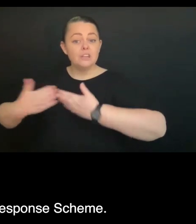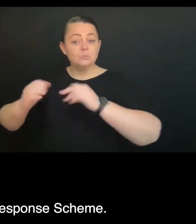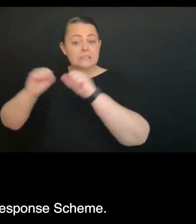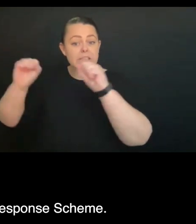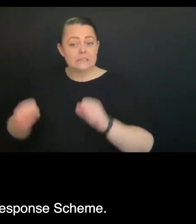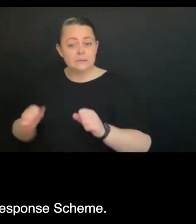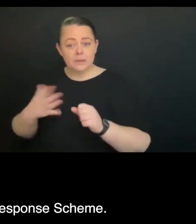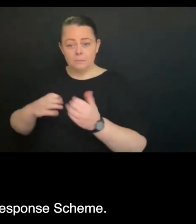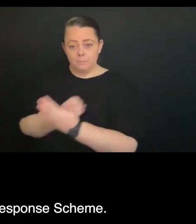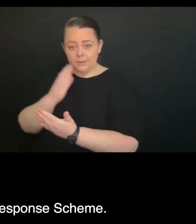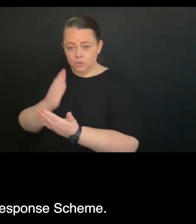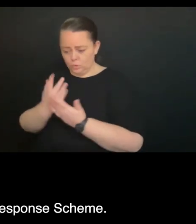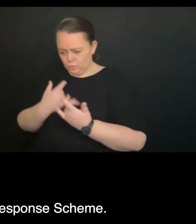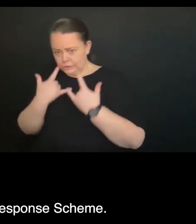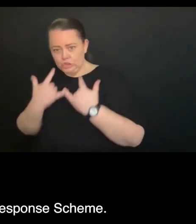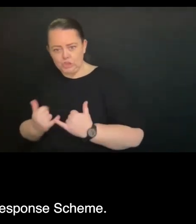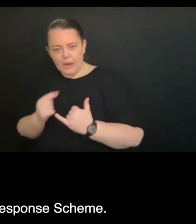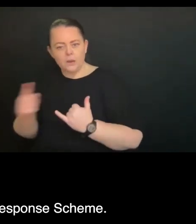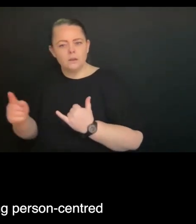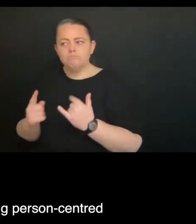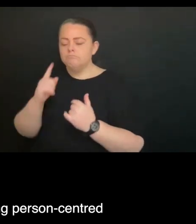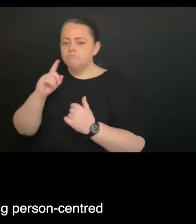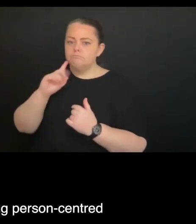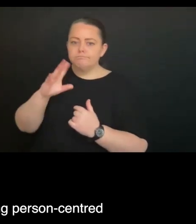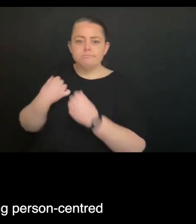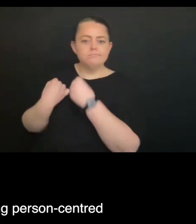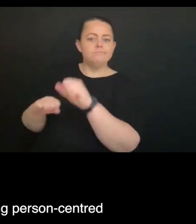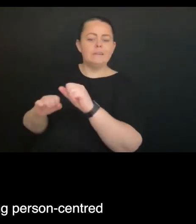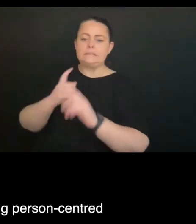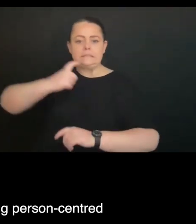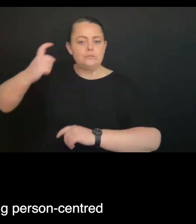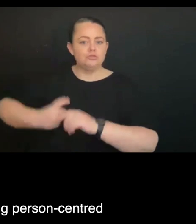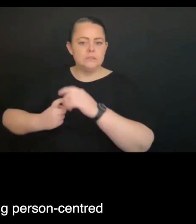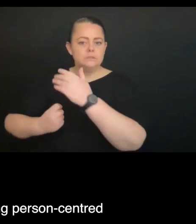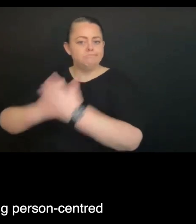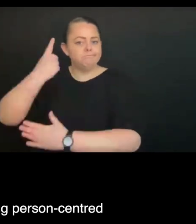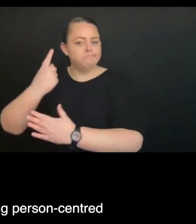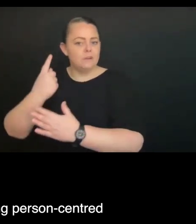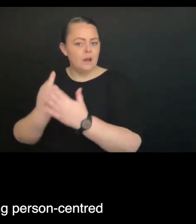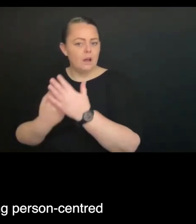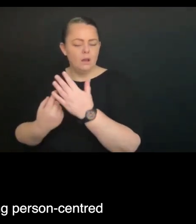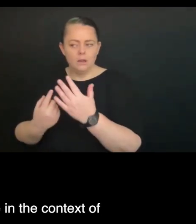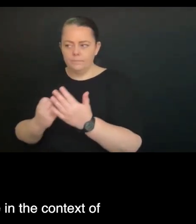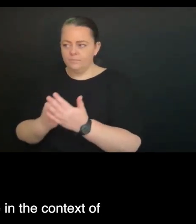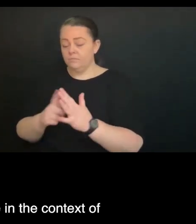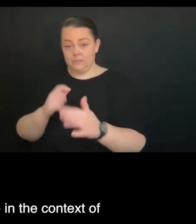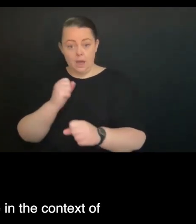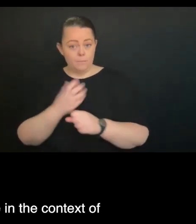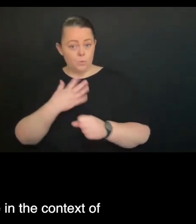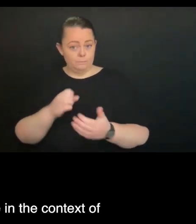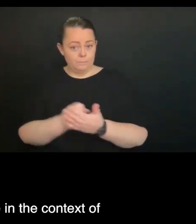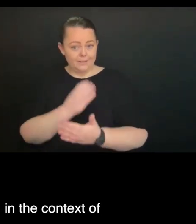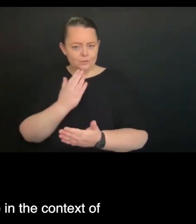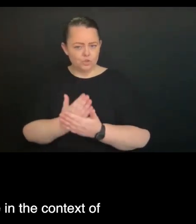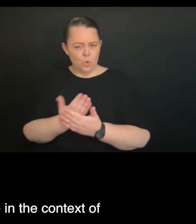in relation to the serious incident response scheme. Again, when we talk about, you know, providing person-centered and appropriate